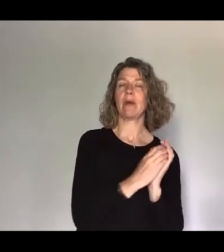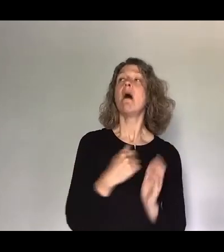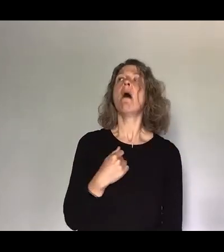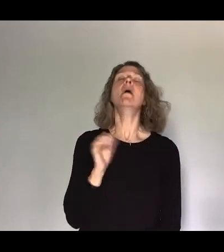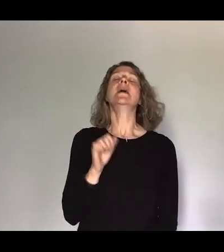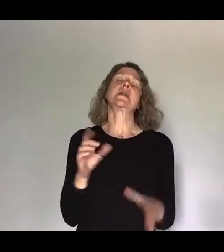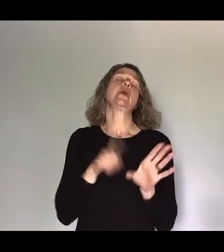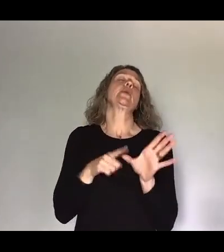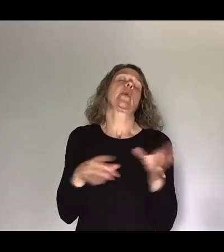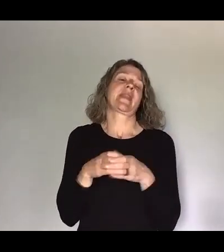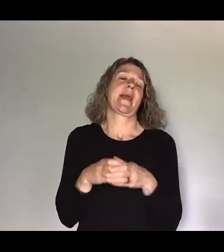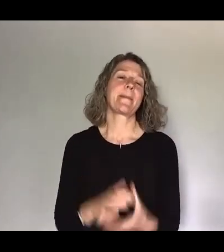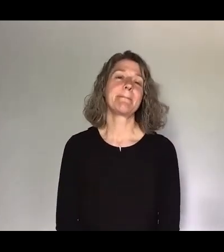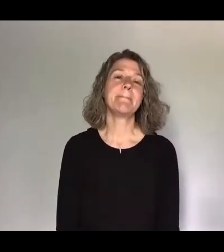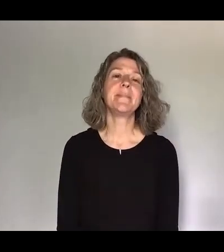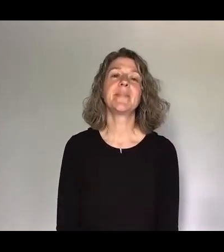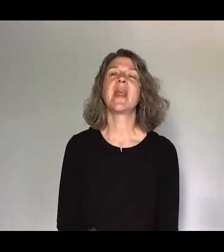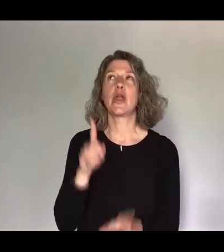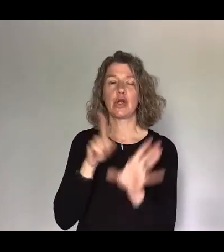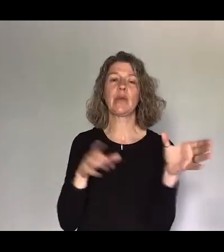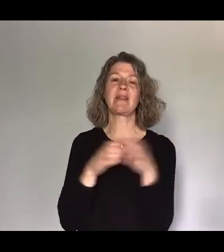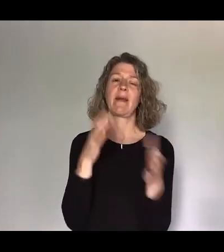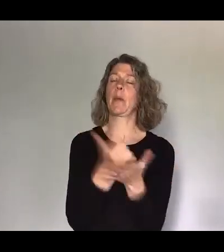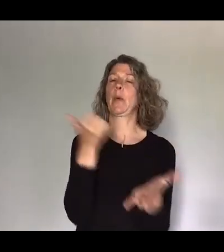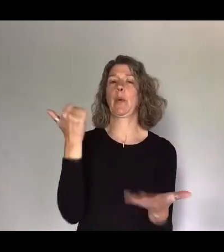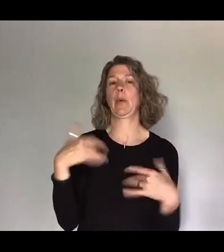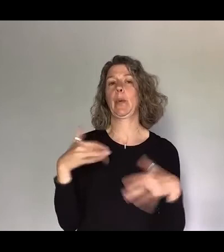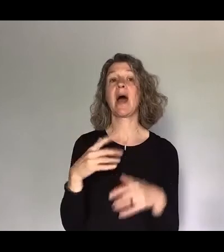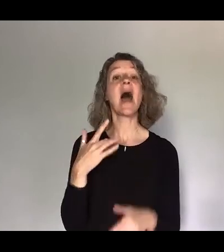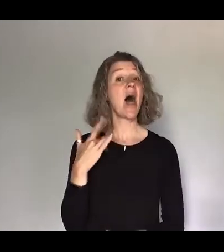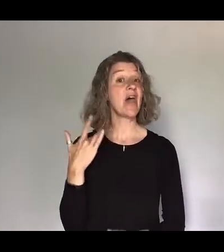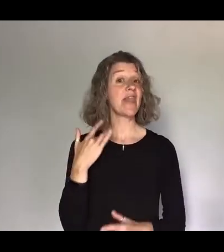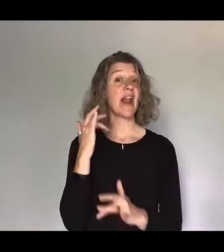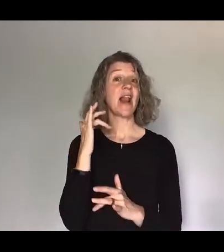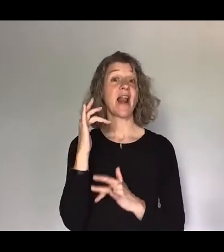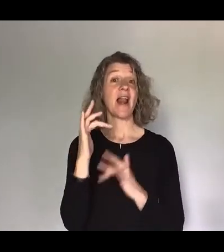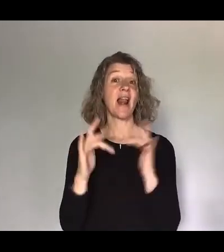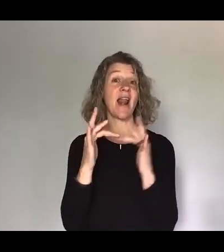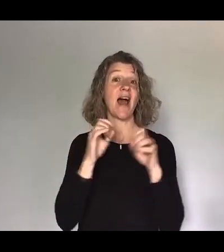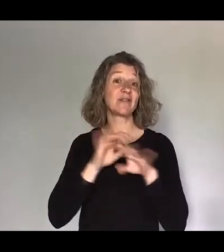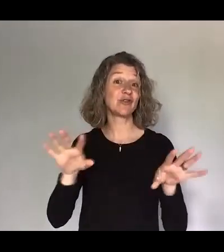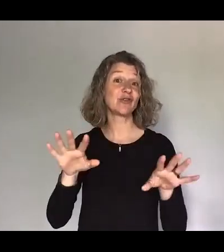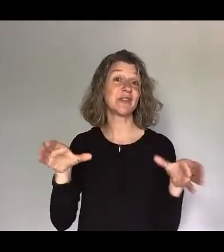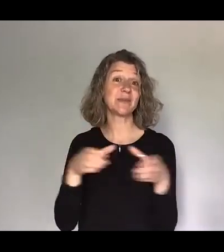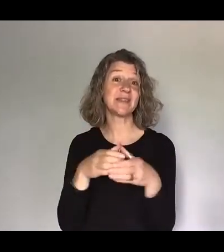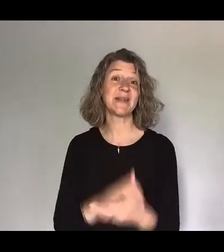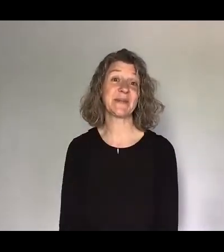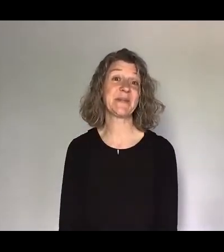live stream team. The youth team is phenomenal. And the live stream team. Come on. Come and work with these guys. That'd be fun. Come and sit on the sofa with you two. What a day.